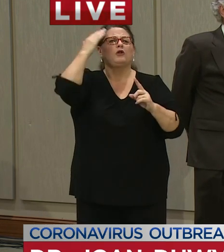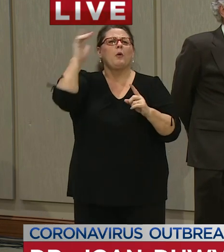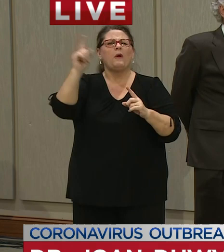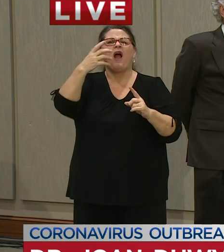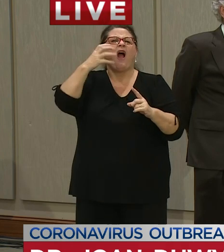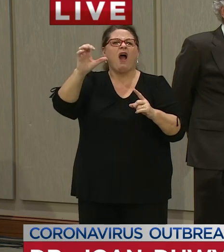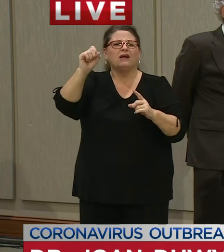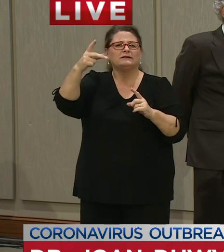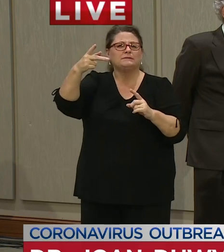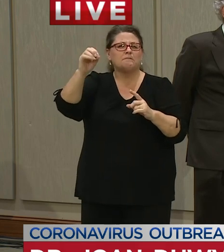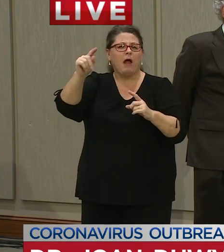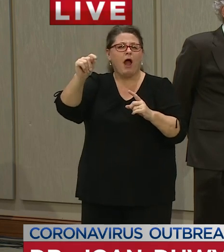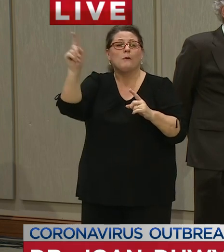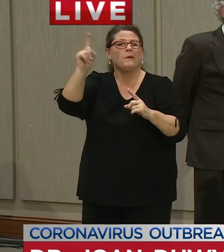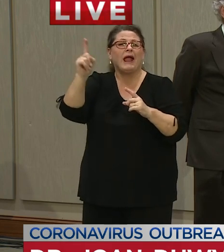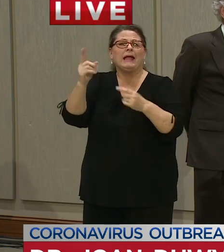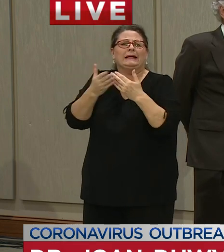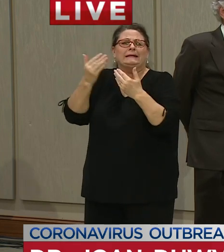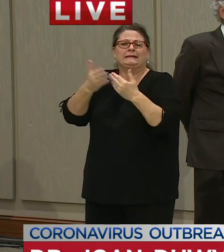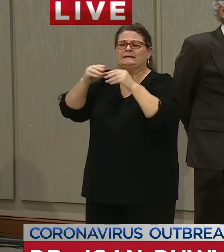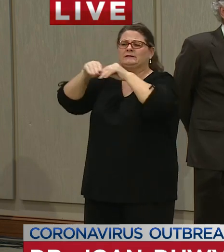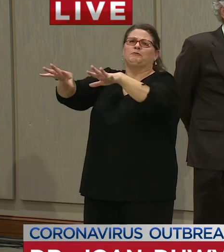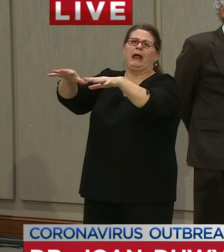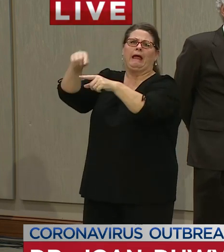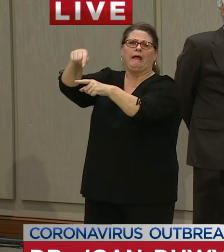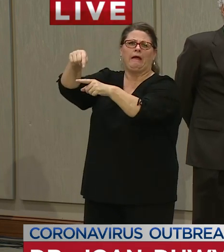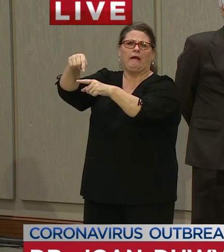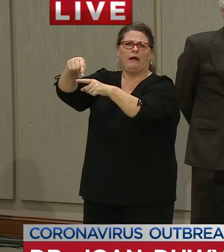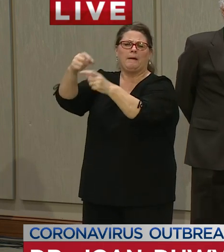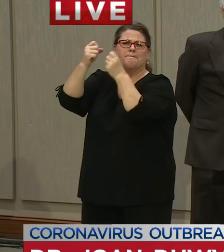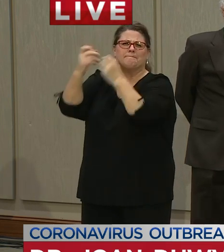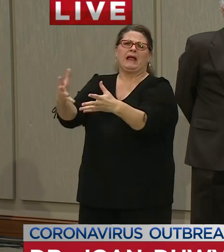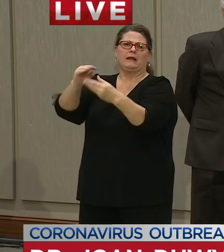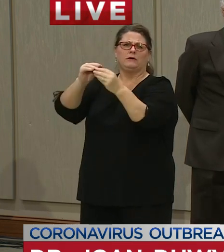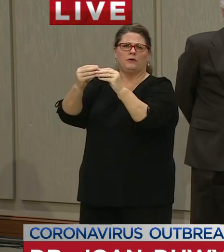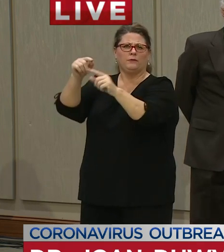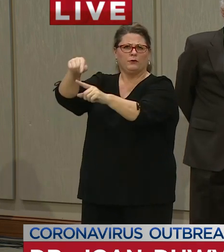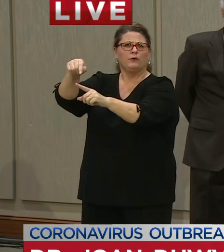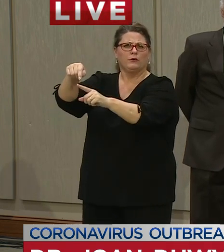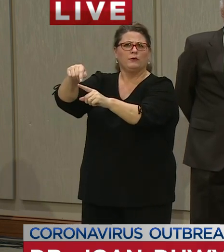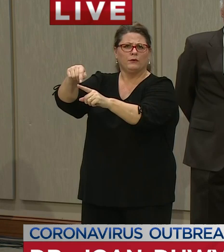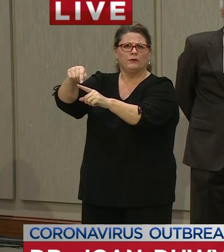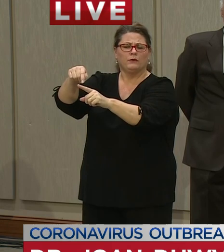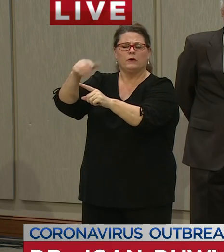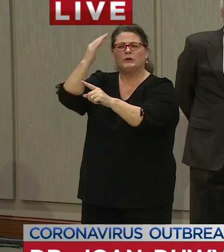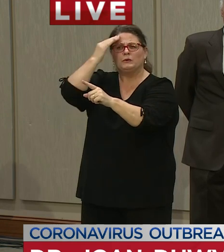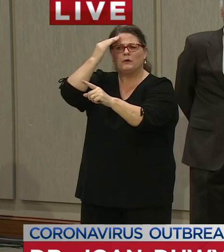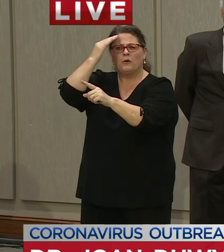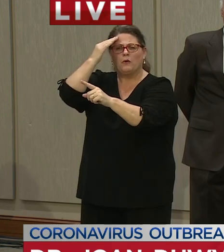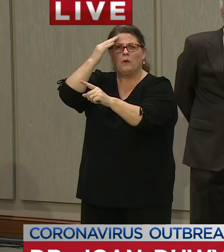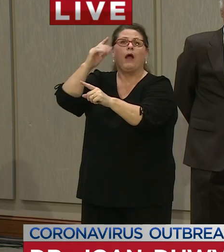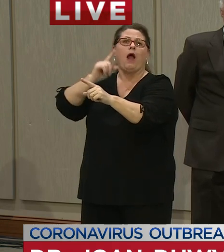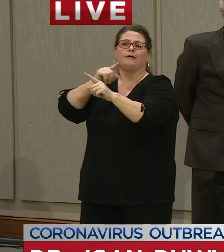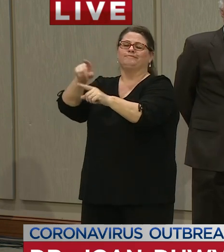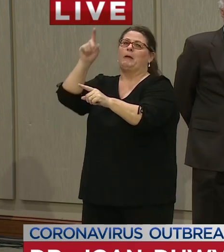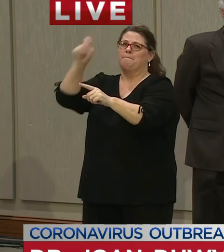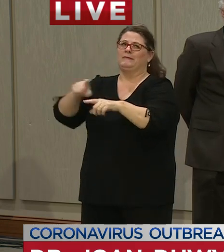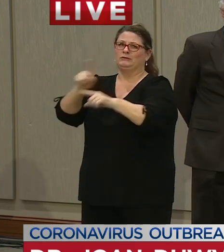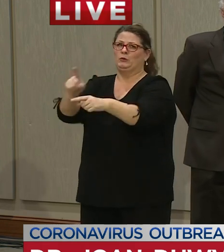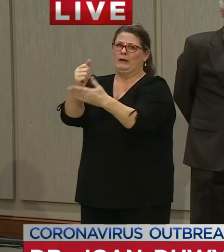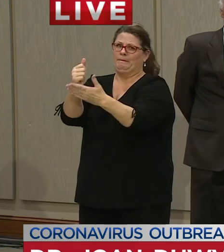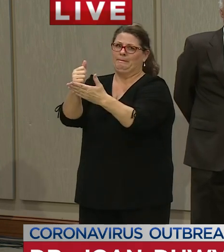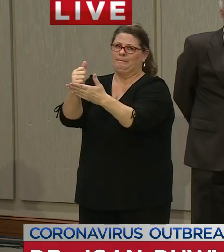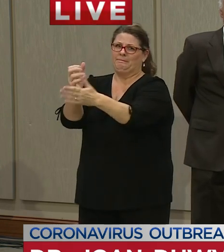to catch outbreaks before they spread and it helps to indicate where we need to put our resources most